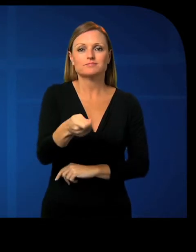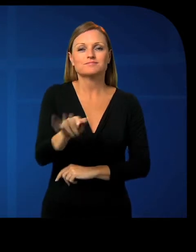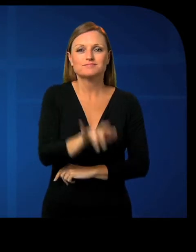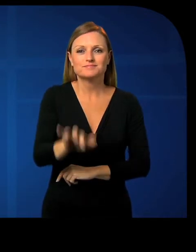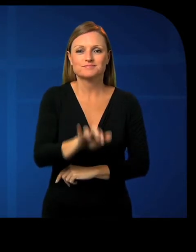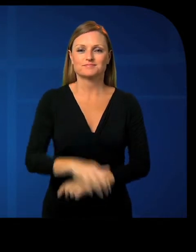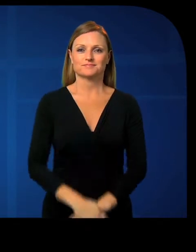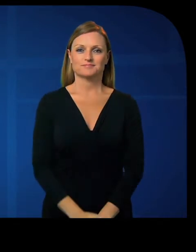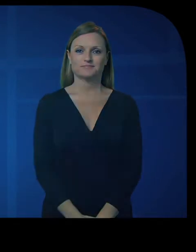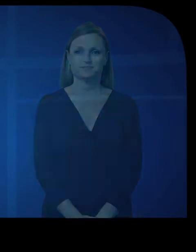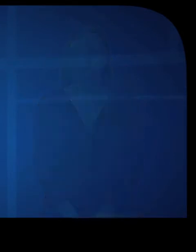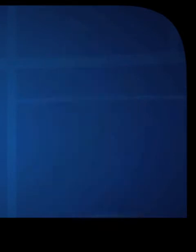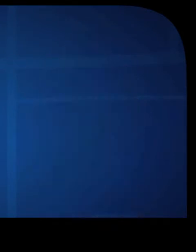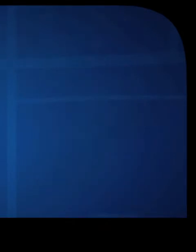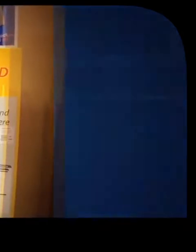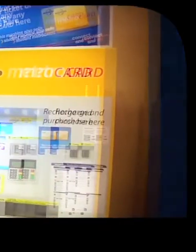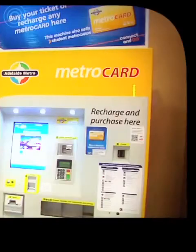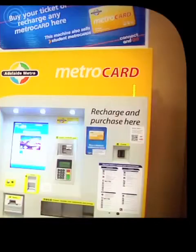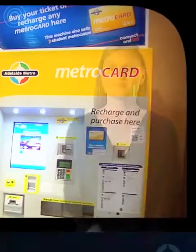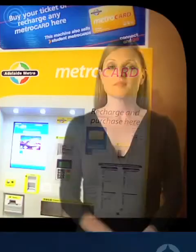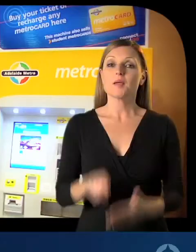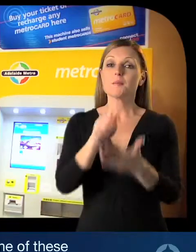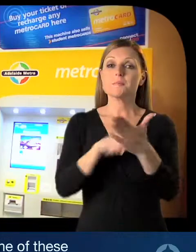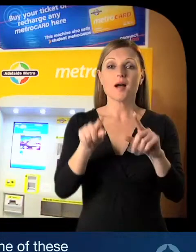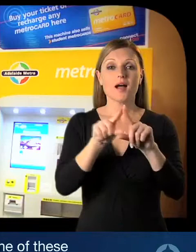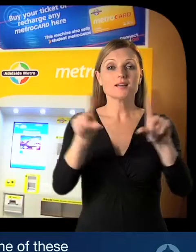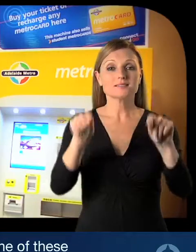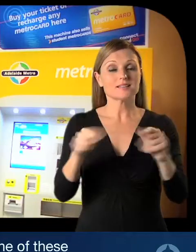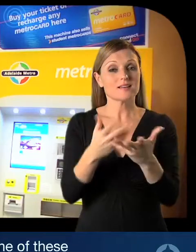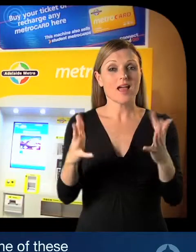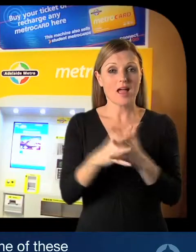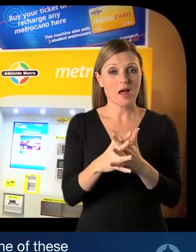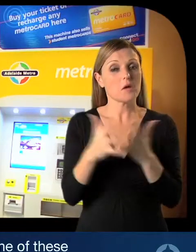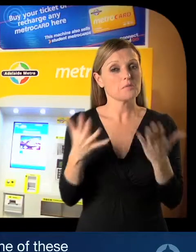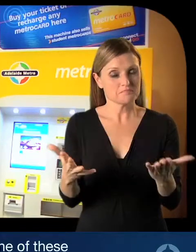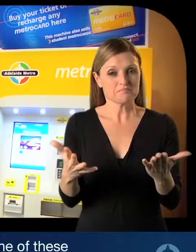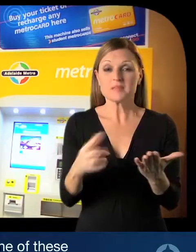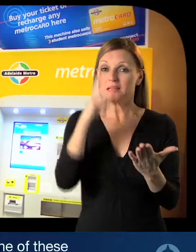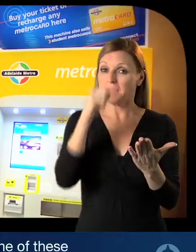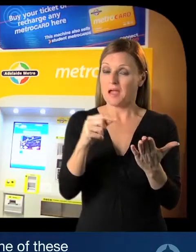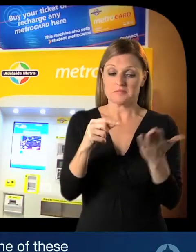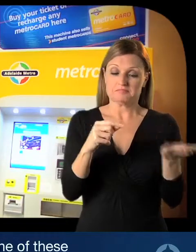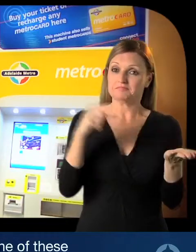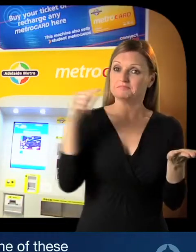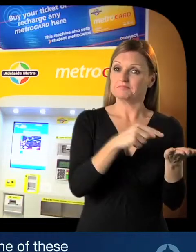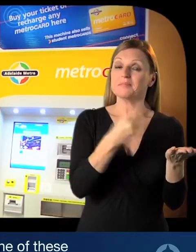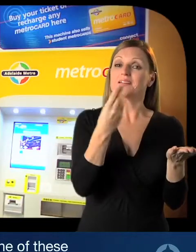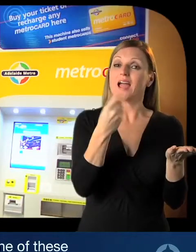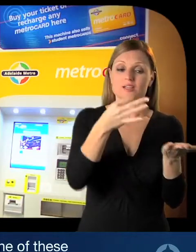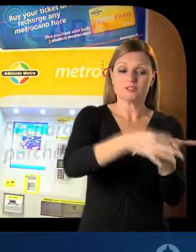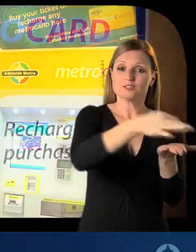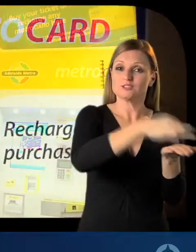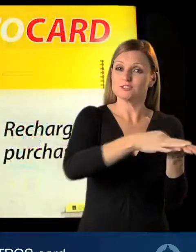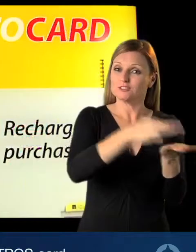you can buy a metro ticket at any one of the machines at the Adelaide railway